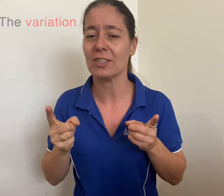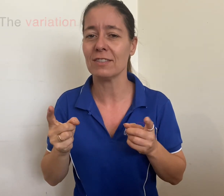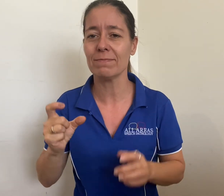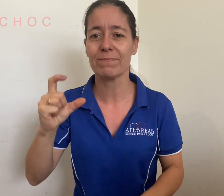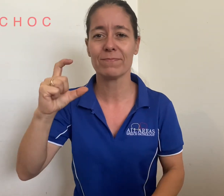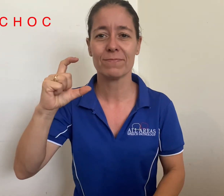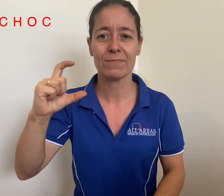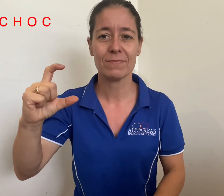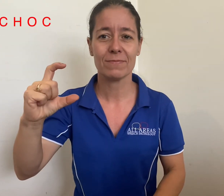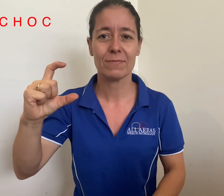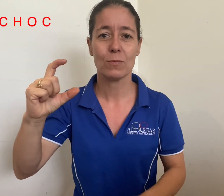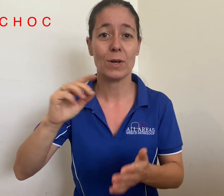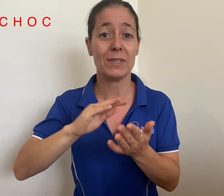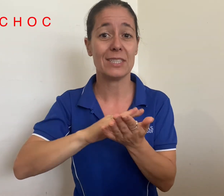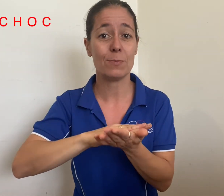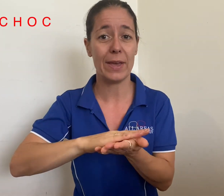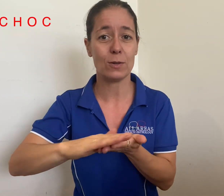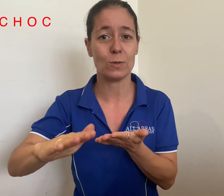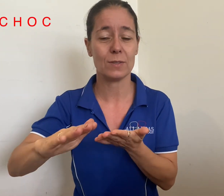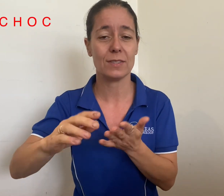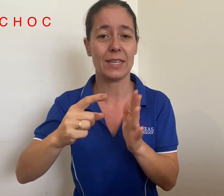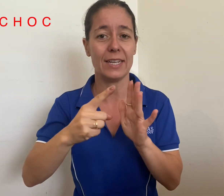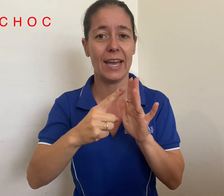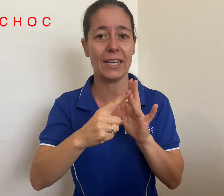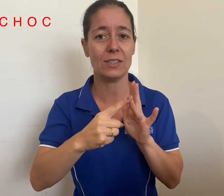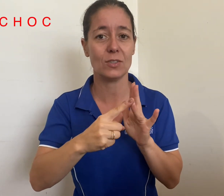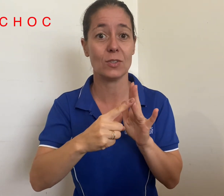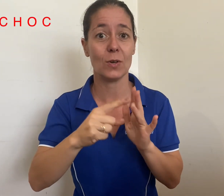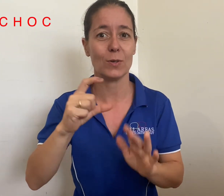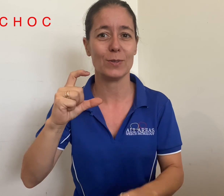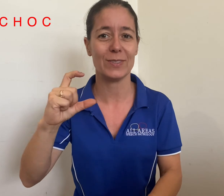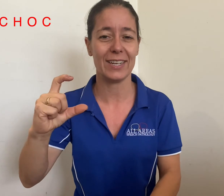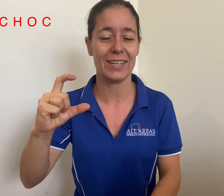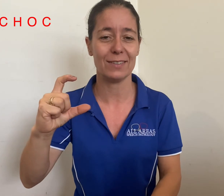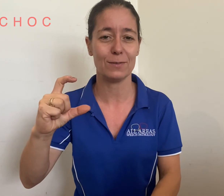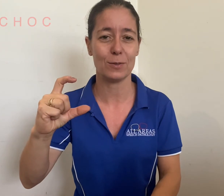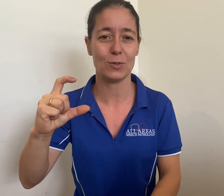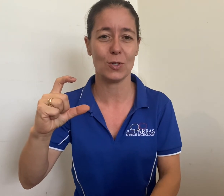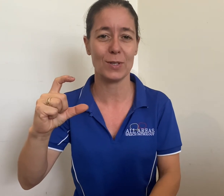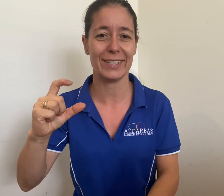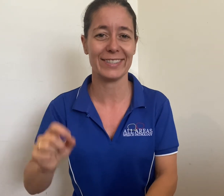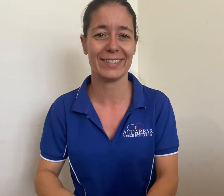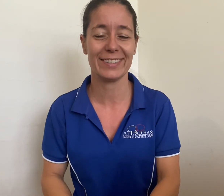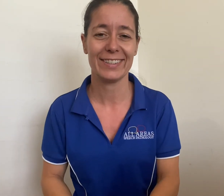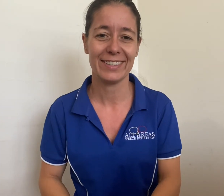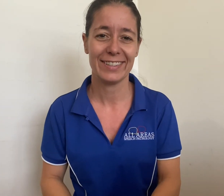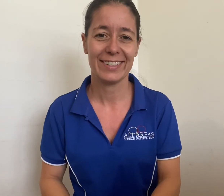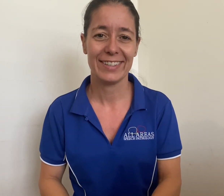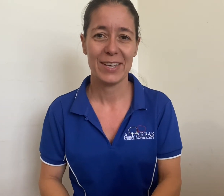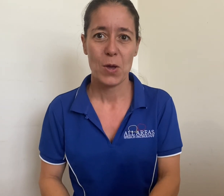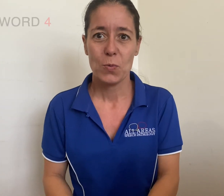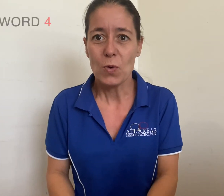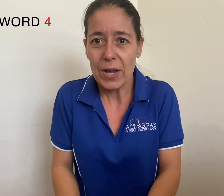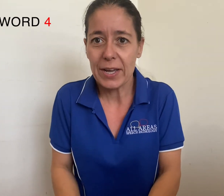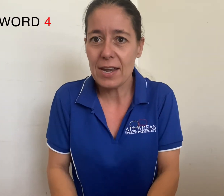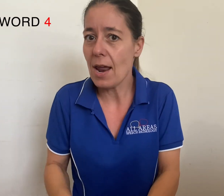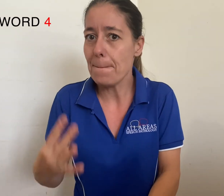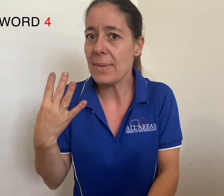where we spell C H O C or chocolate. Word number